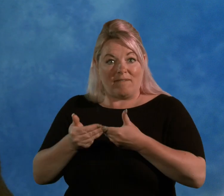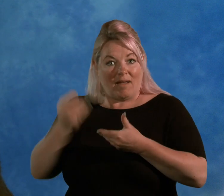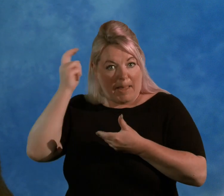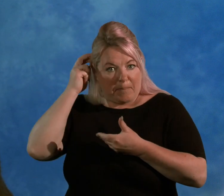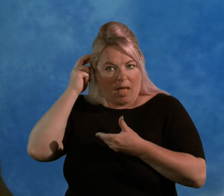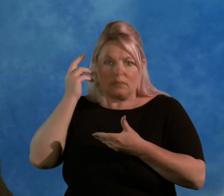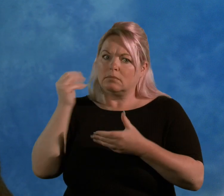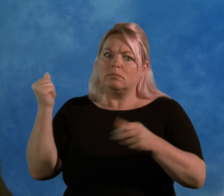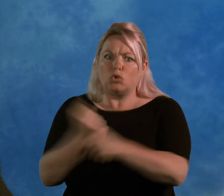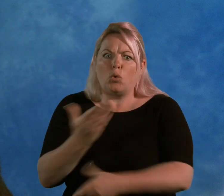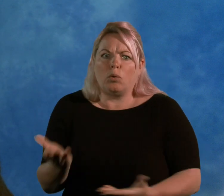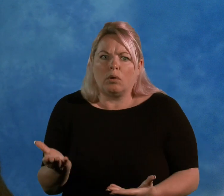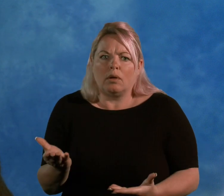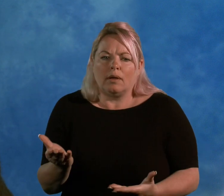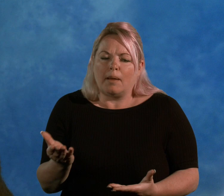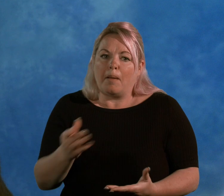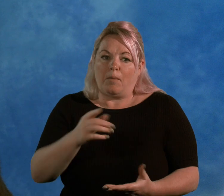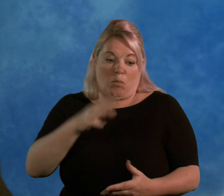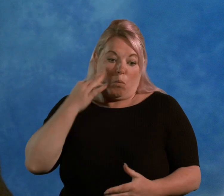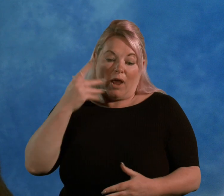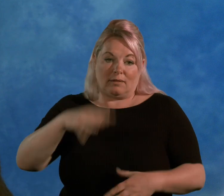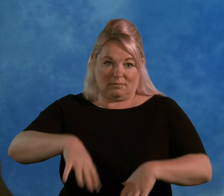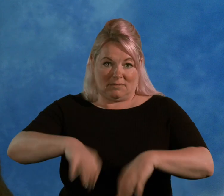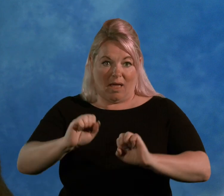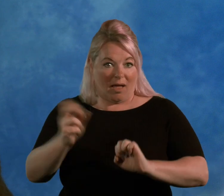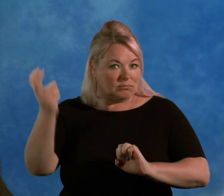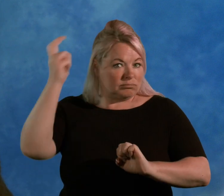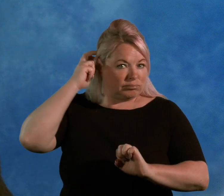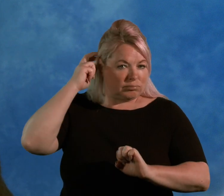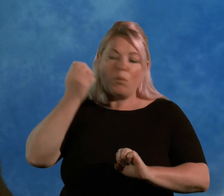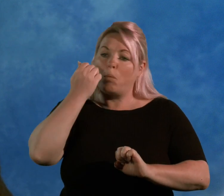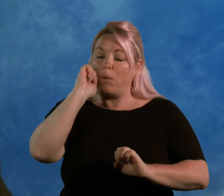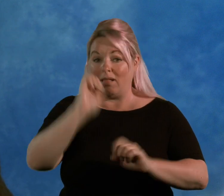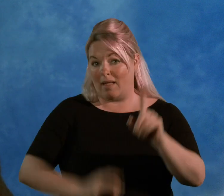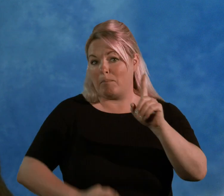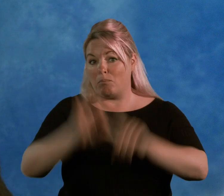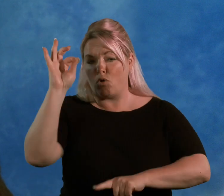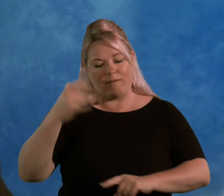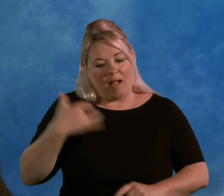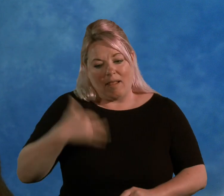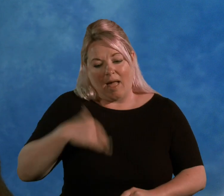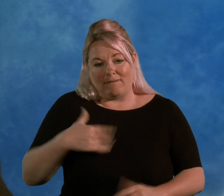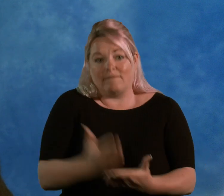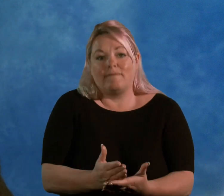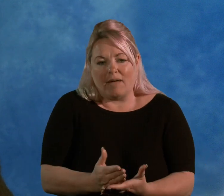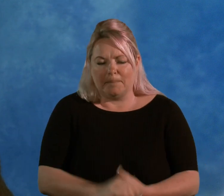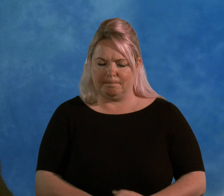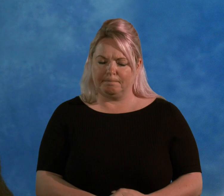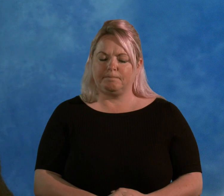because it's everything from the moment you've had it will be a major improvement on your life. It's